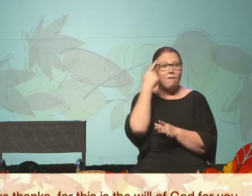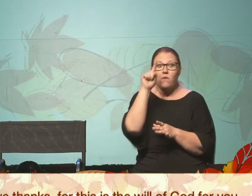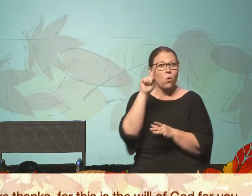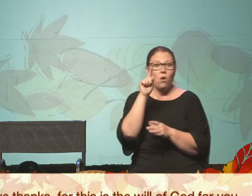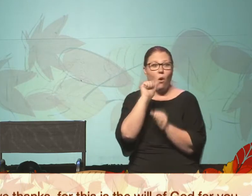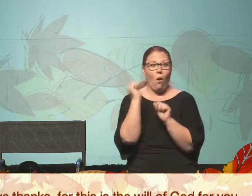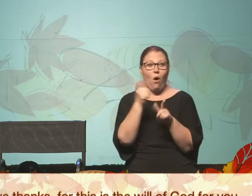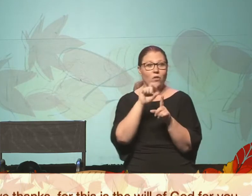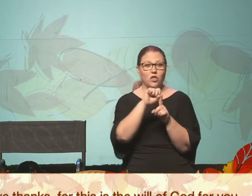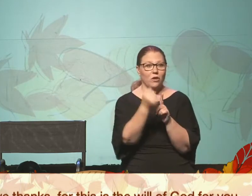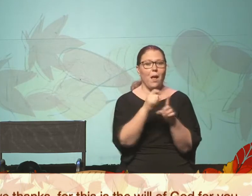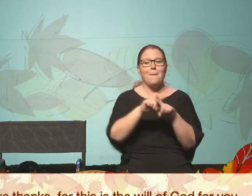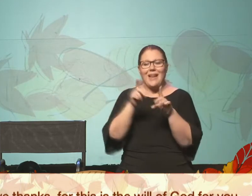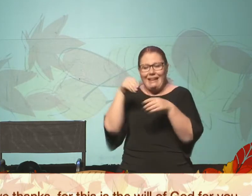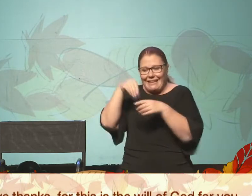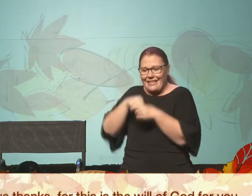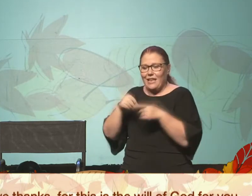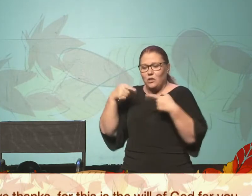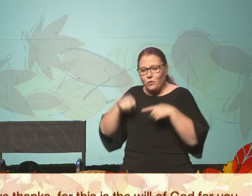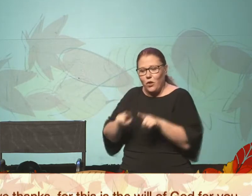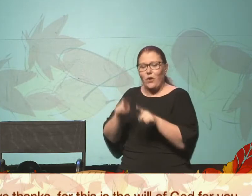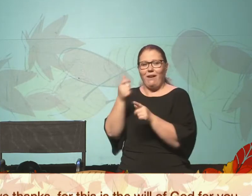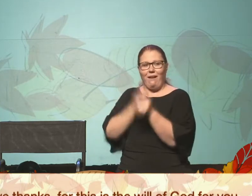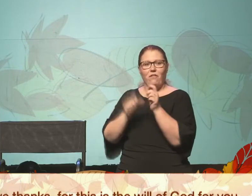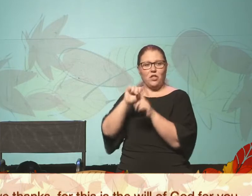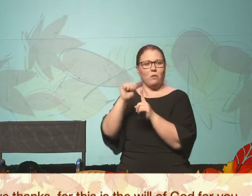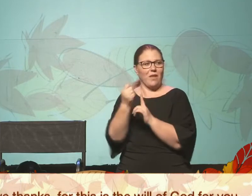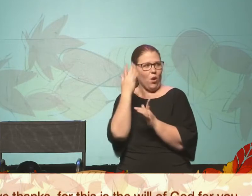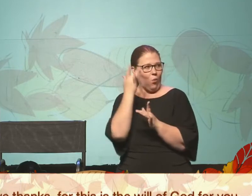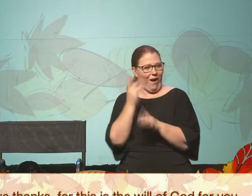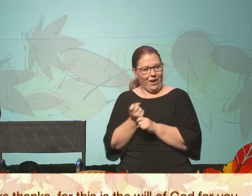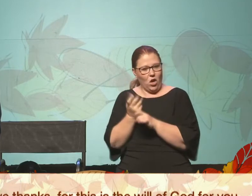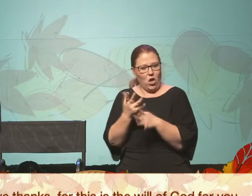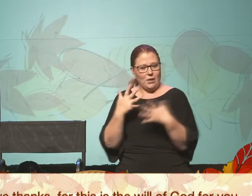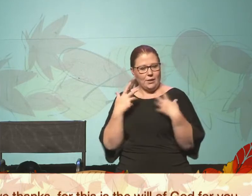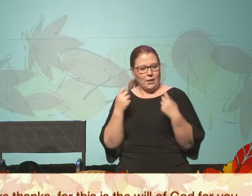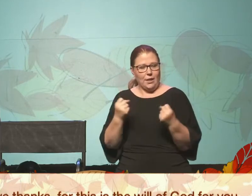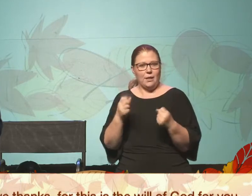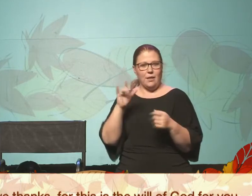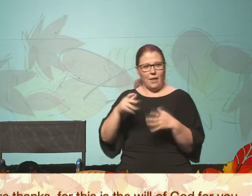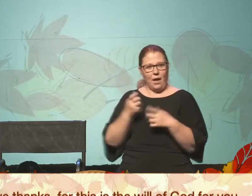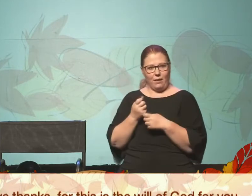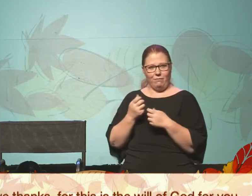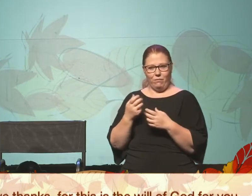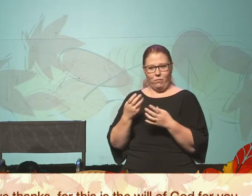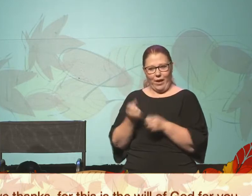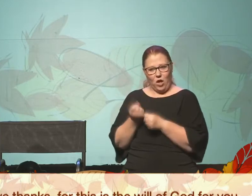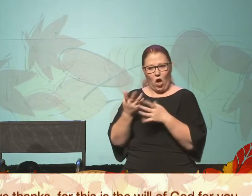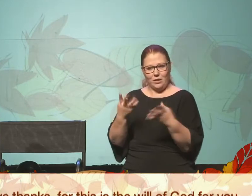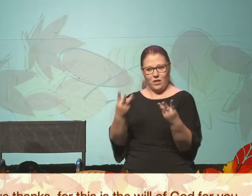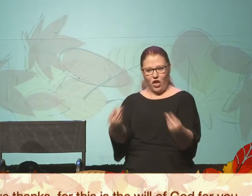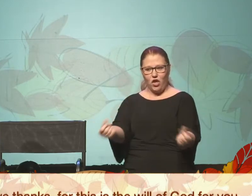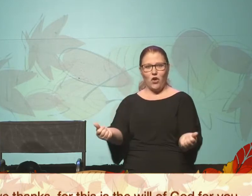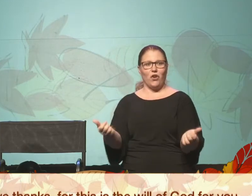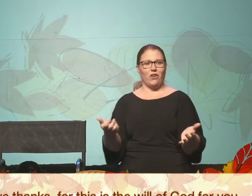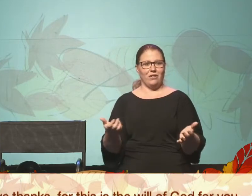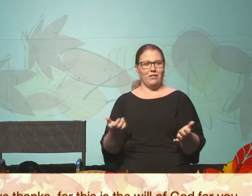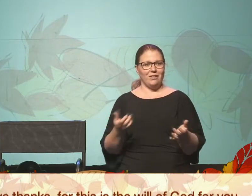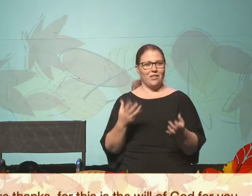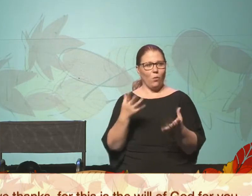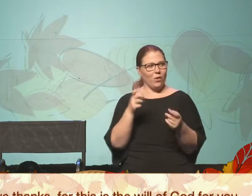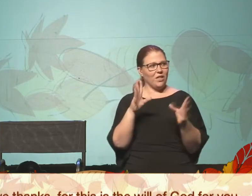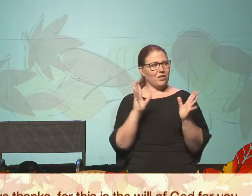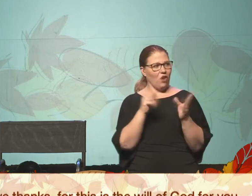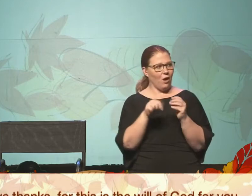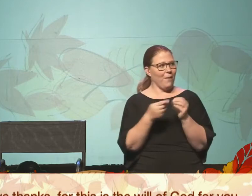circumstance, but in every circumstance. Why? Because it brings healing. It brings the cure. And so that's what we want to talk